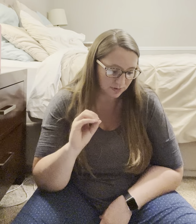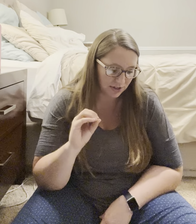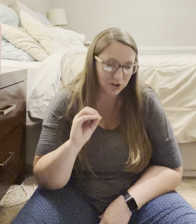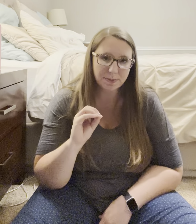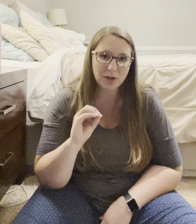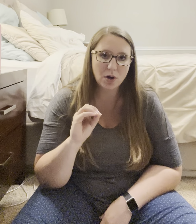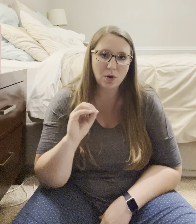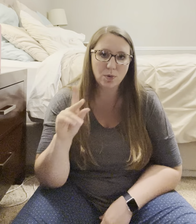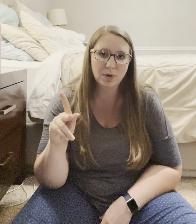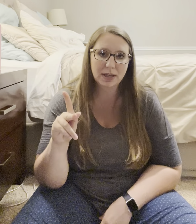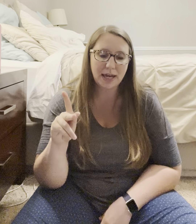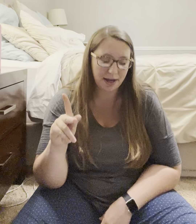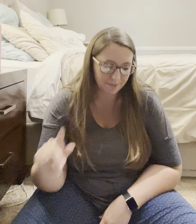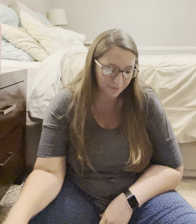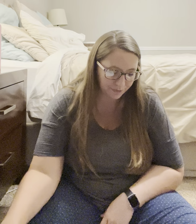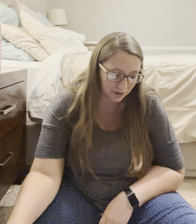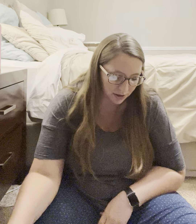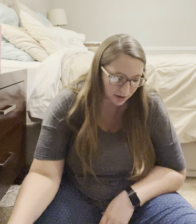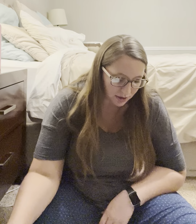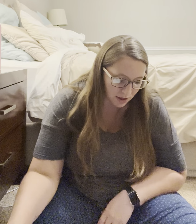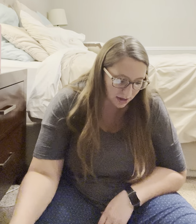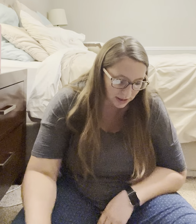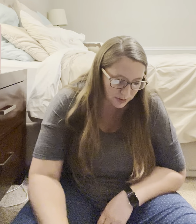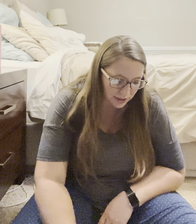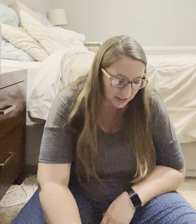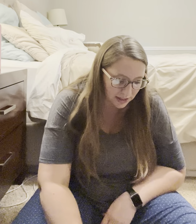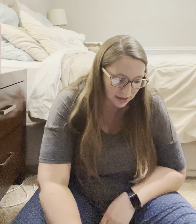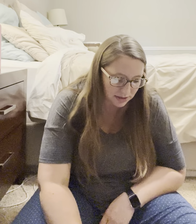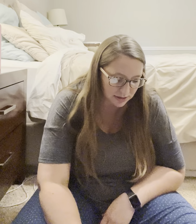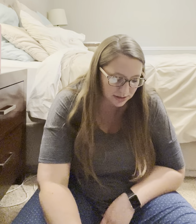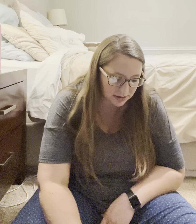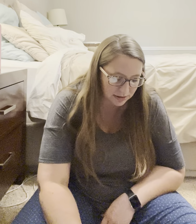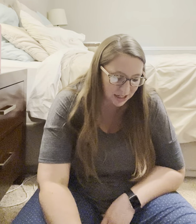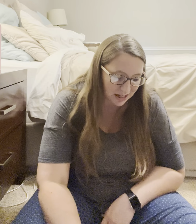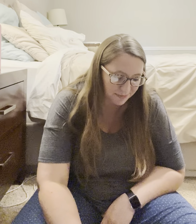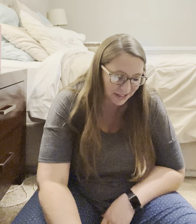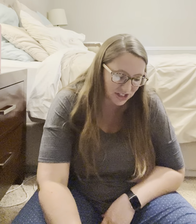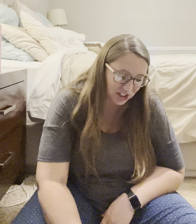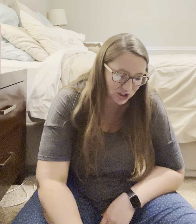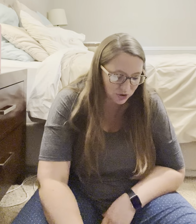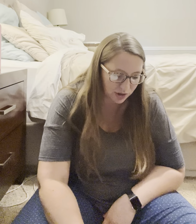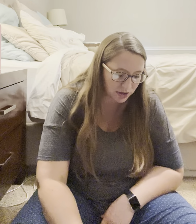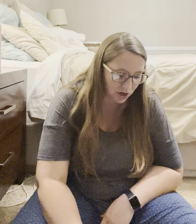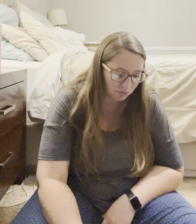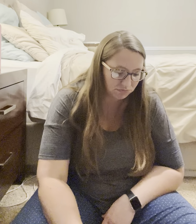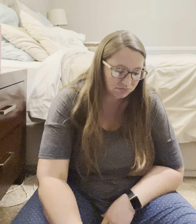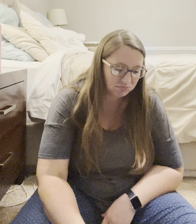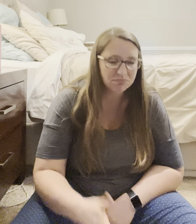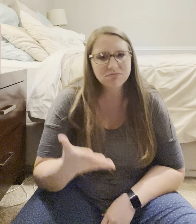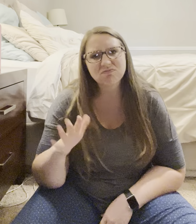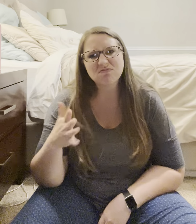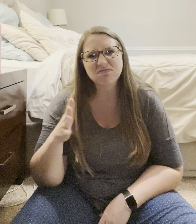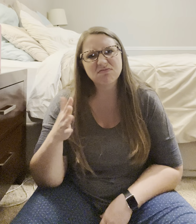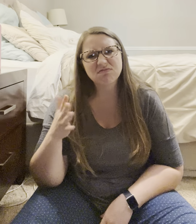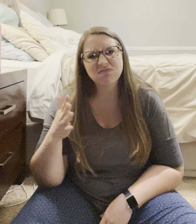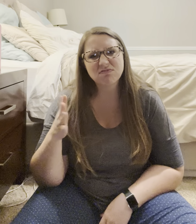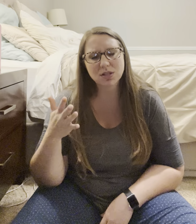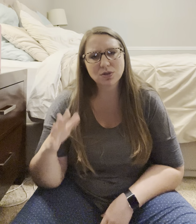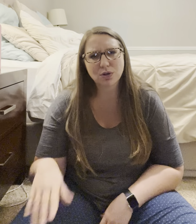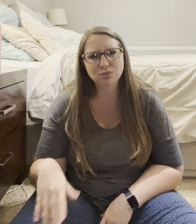Fingerspell. Okay. Next one is, um, I guess you could do so-so. So-so.